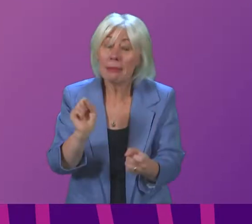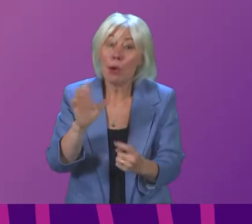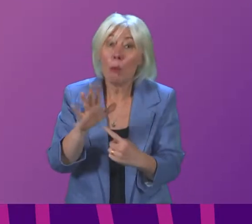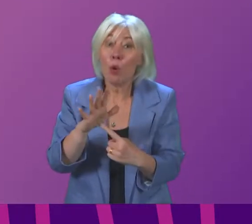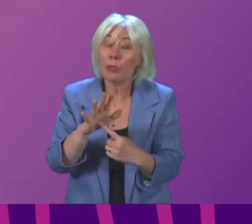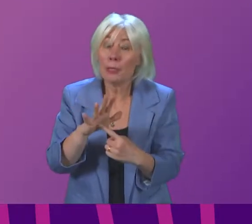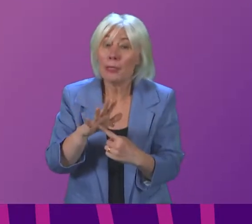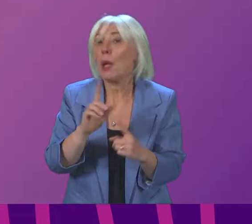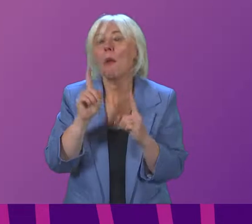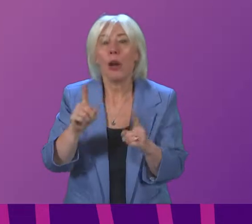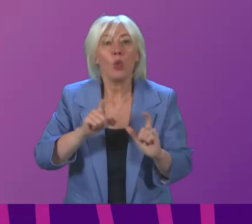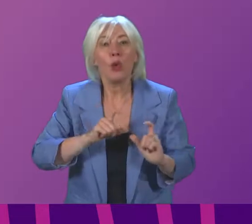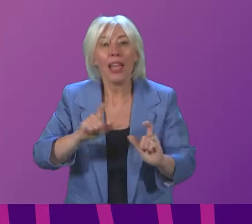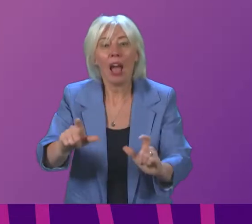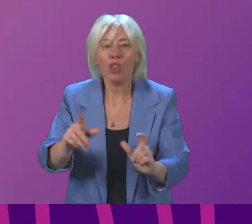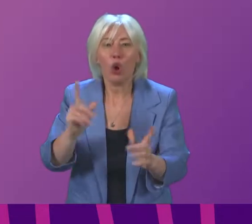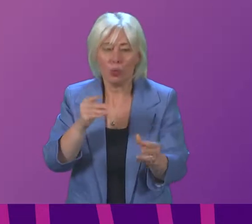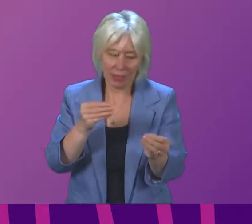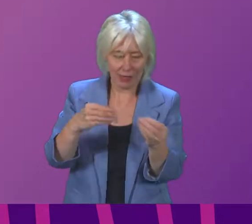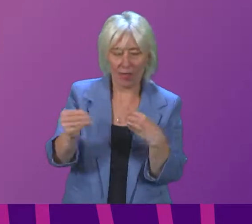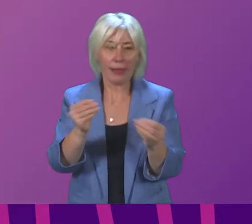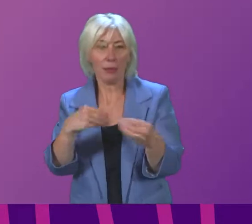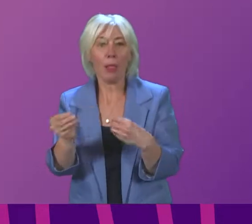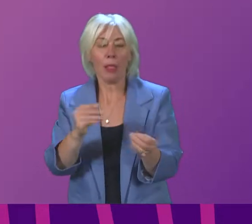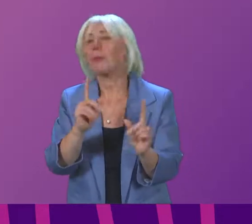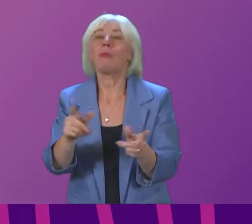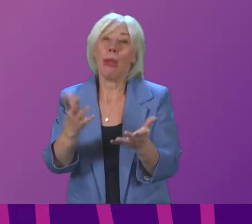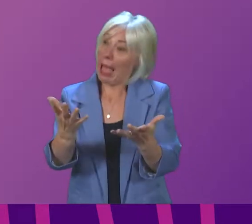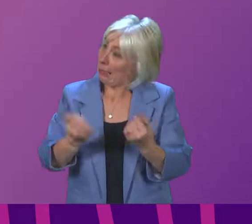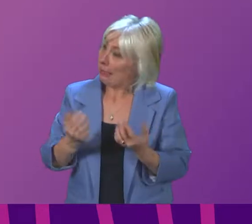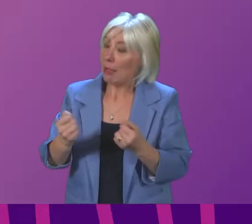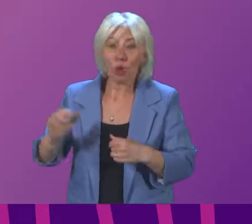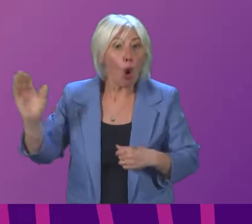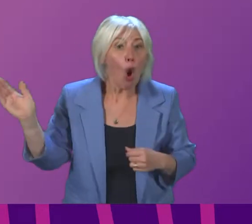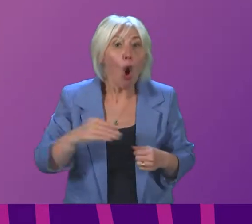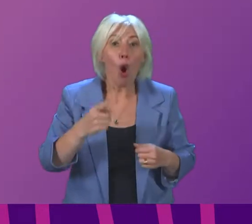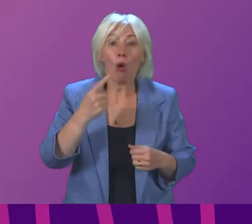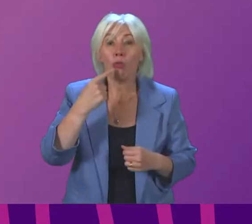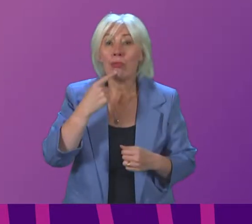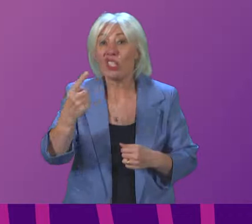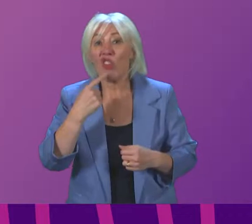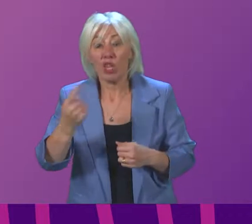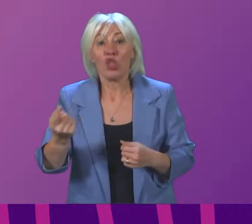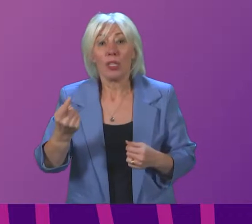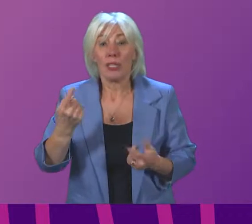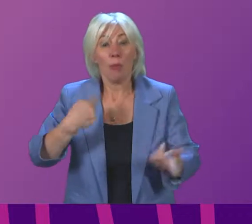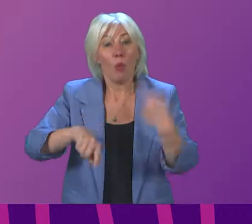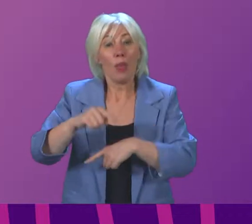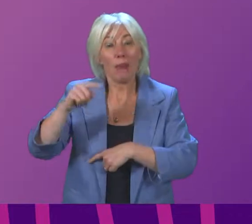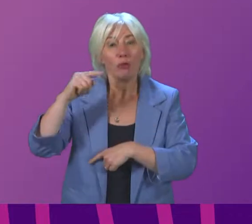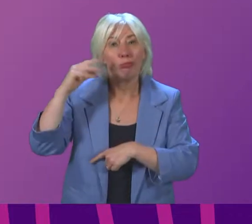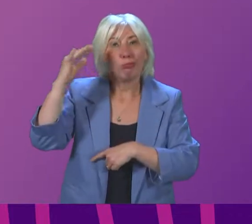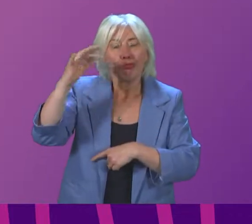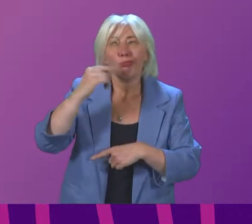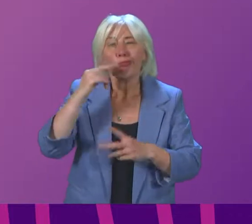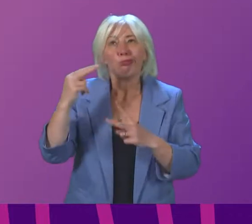but we will continue to flex this. I absolutely take on board every suggestion that is made, but I do think we should reflect on the fact that,